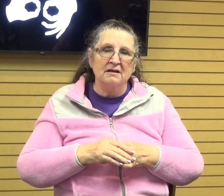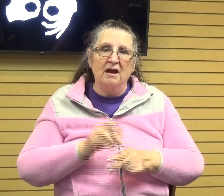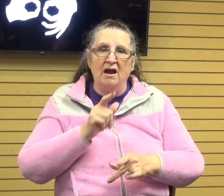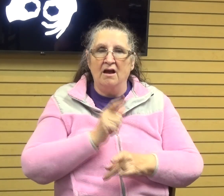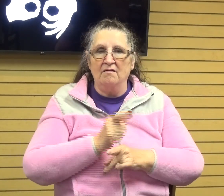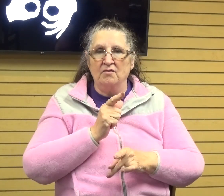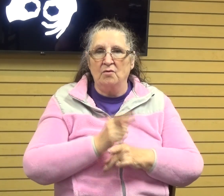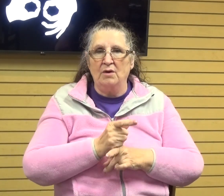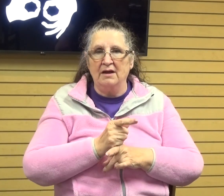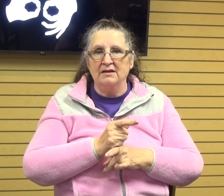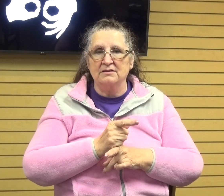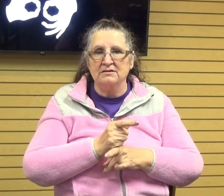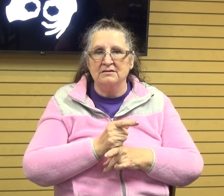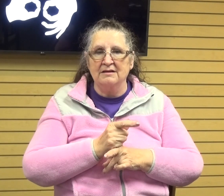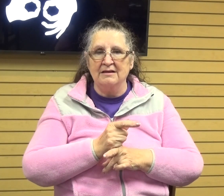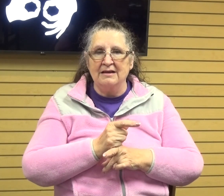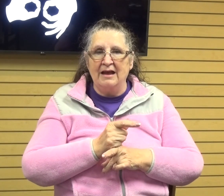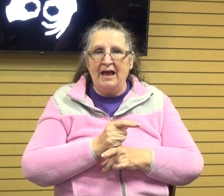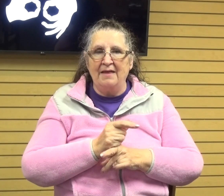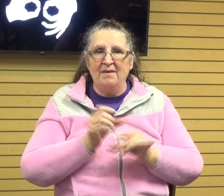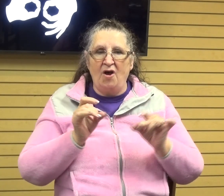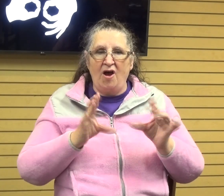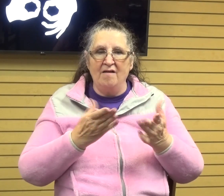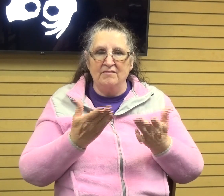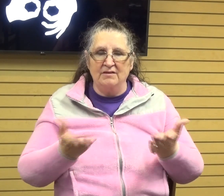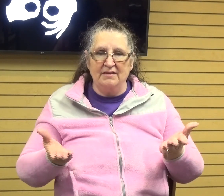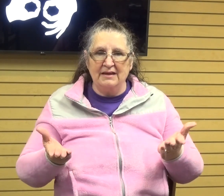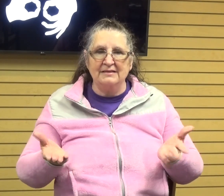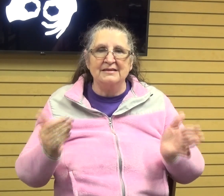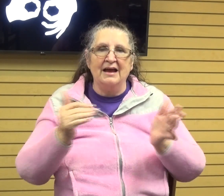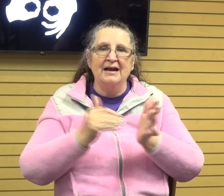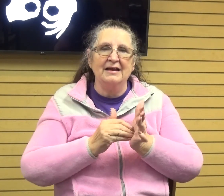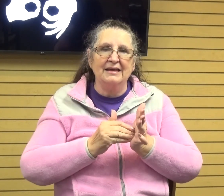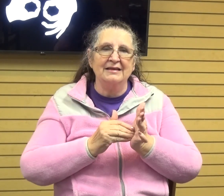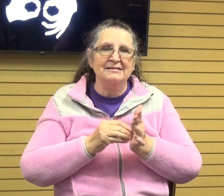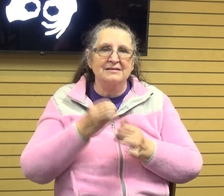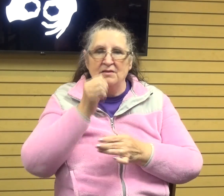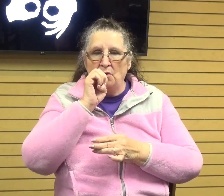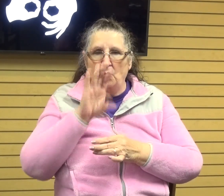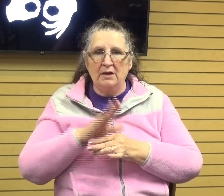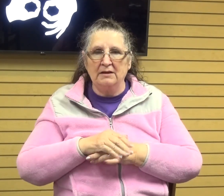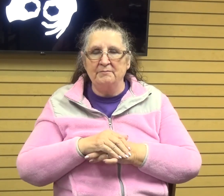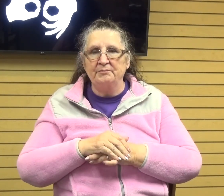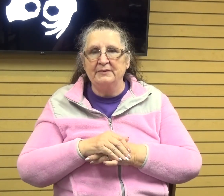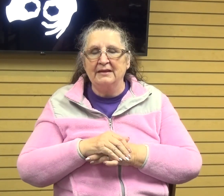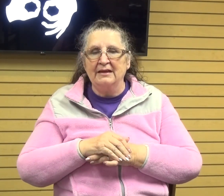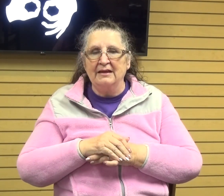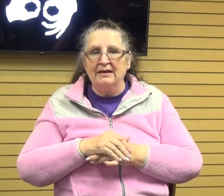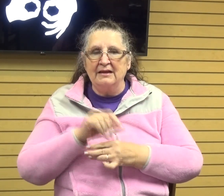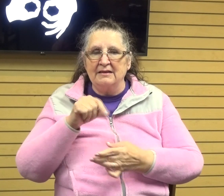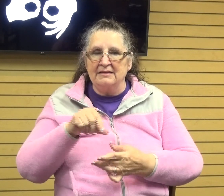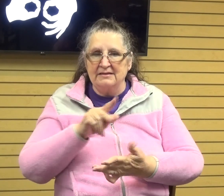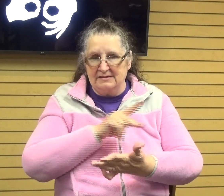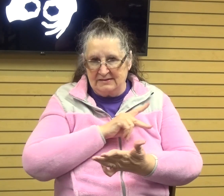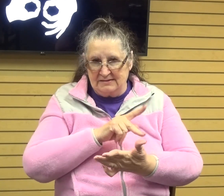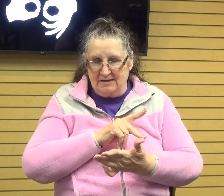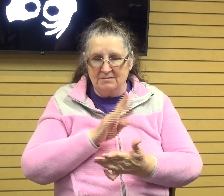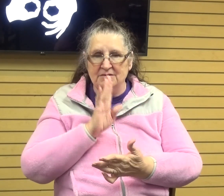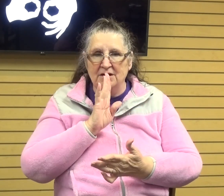and the calamity of the wicked. And just remembering that. And I, this is the Psalm that talks about do not fret.